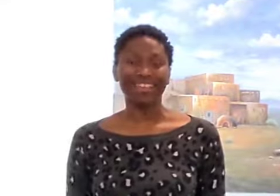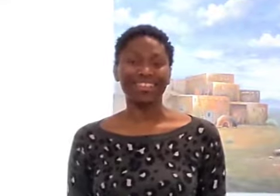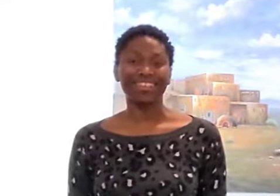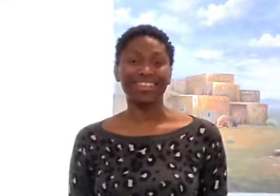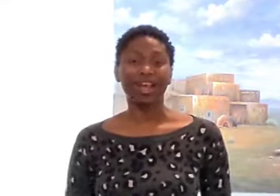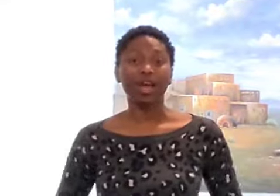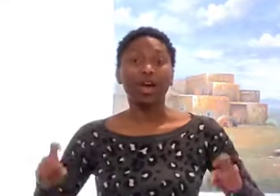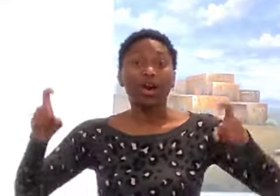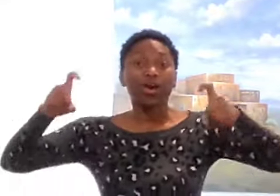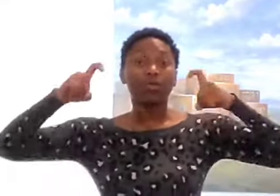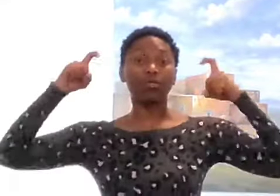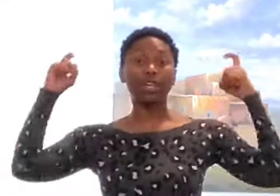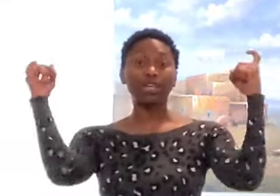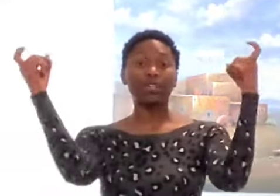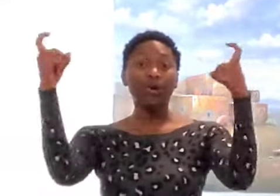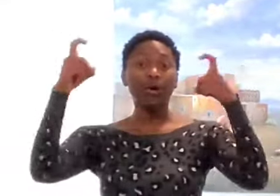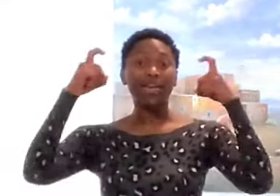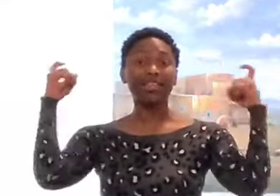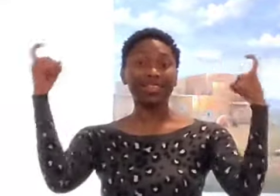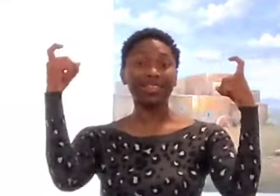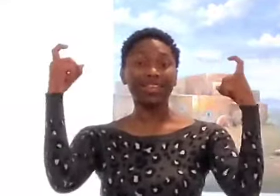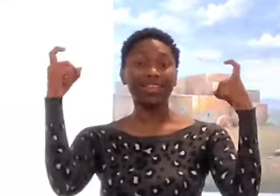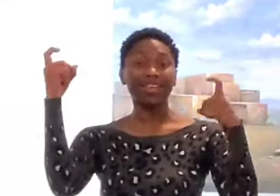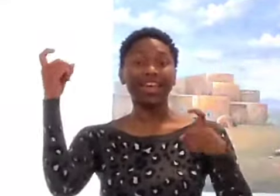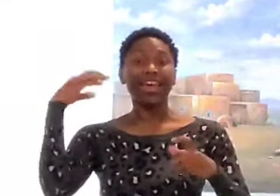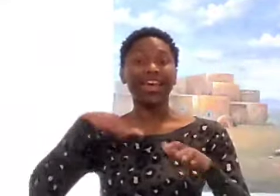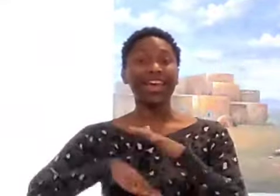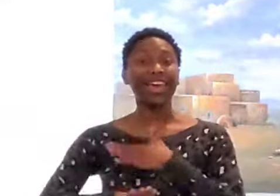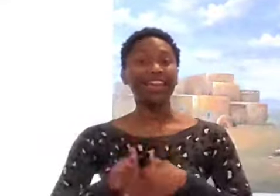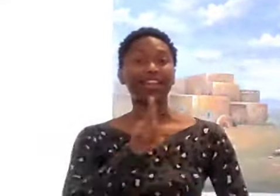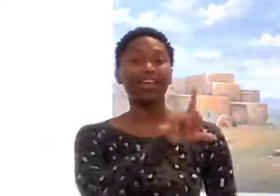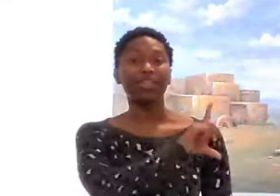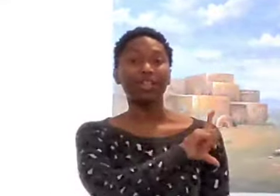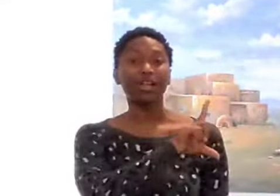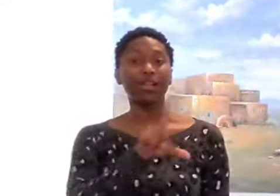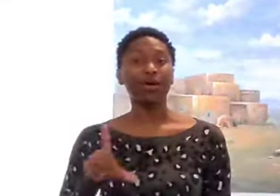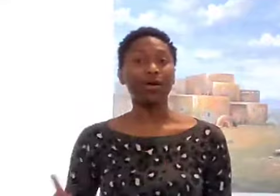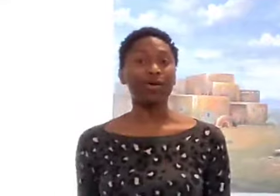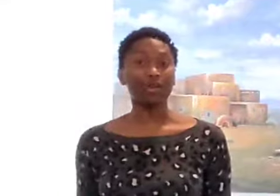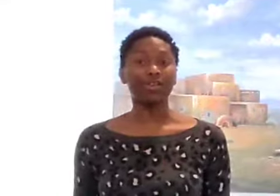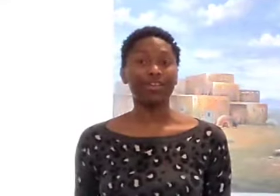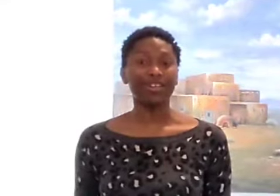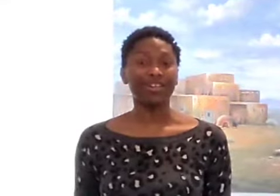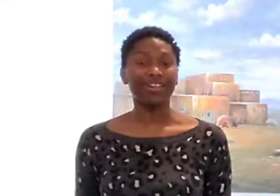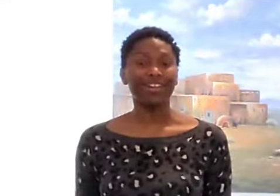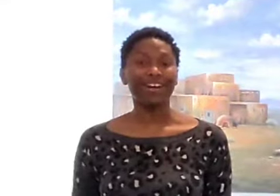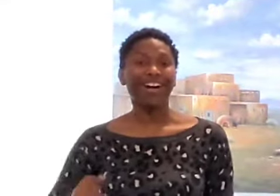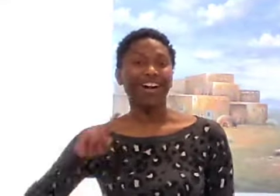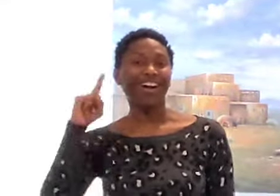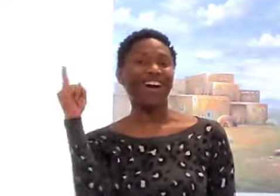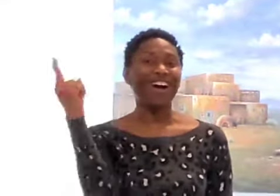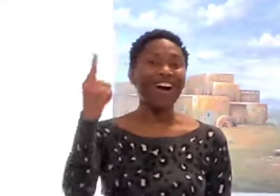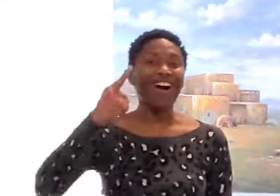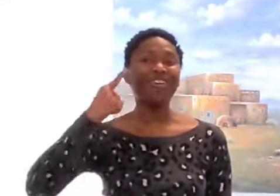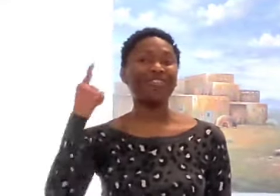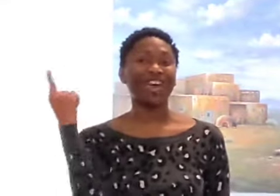rejoice in the Lord always